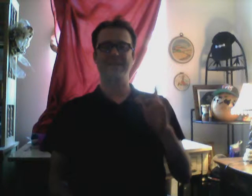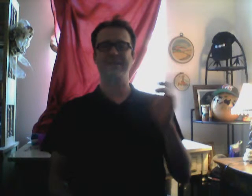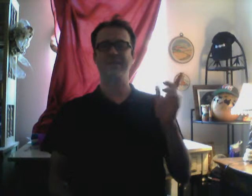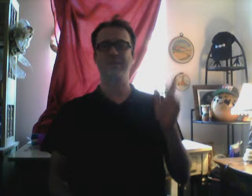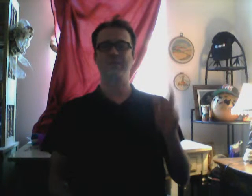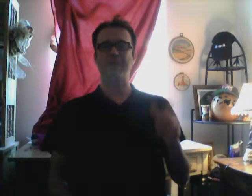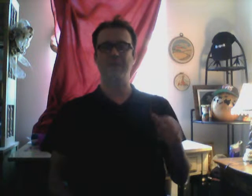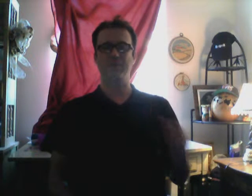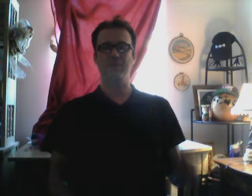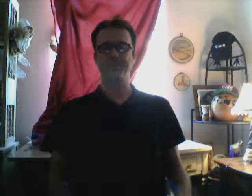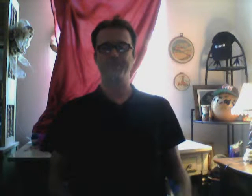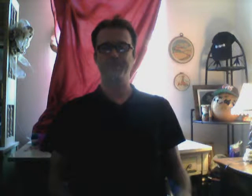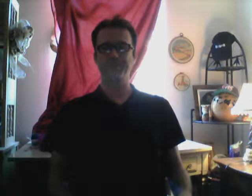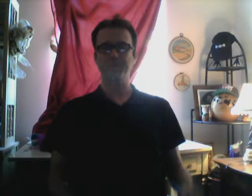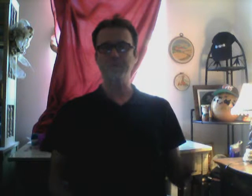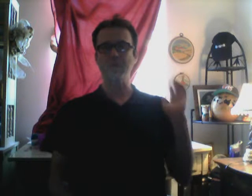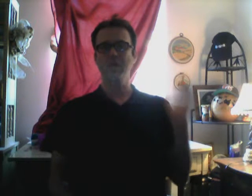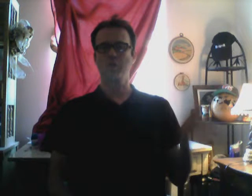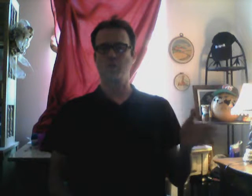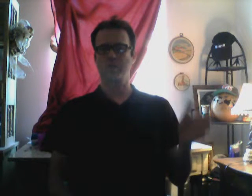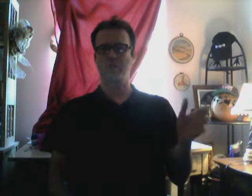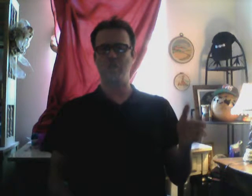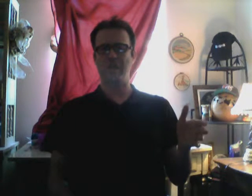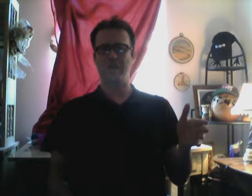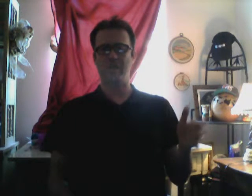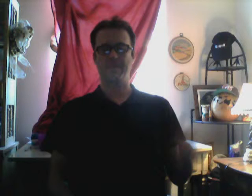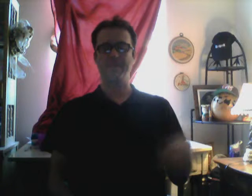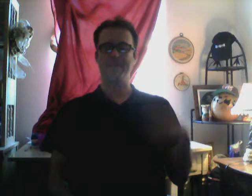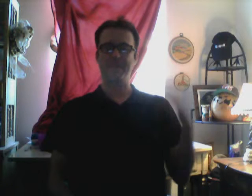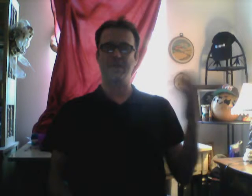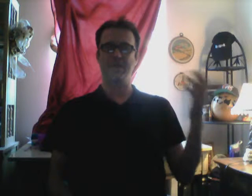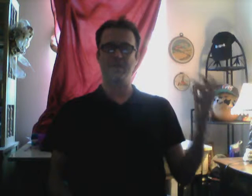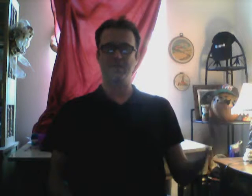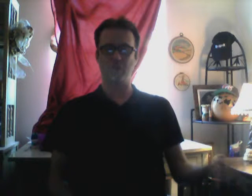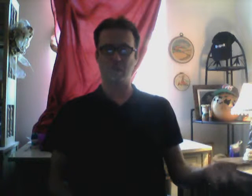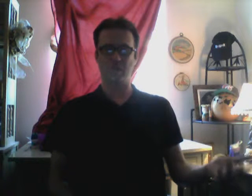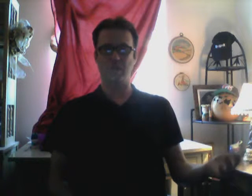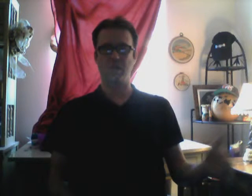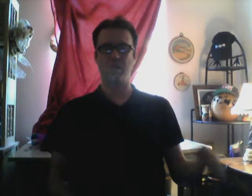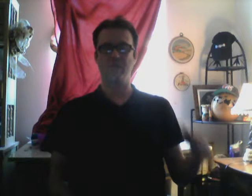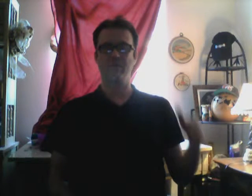I think it goes back to Georgia Jagger, being the daughter of